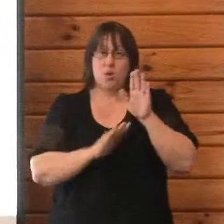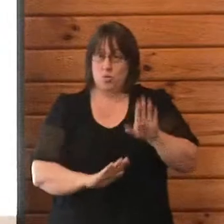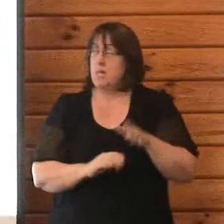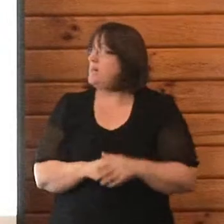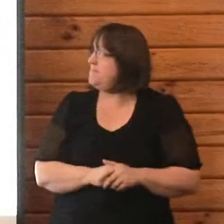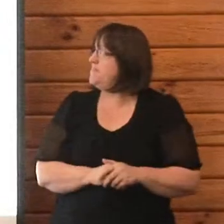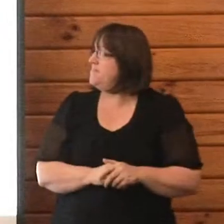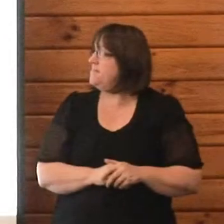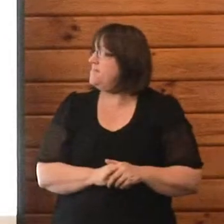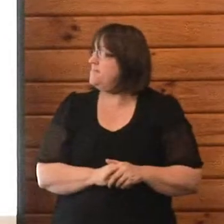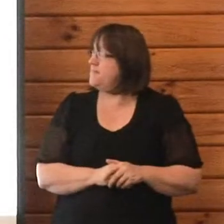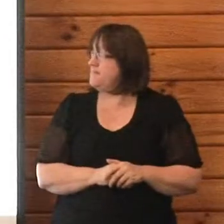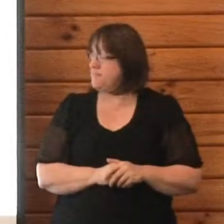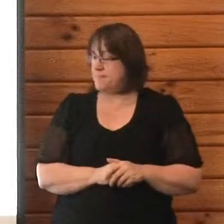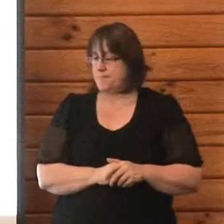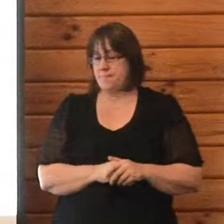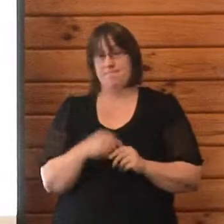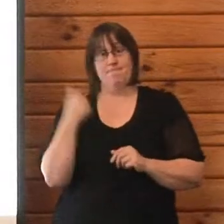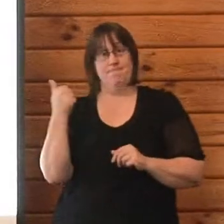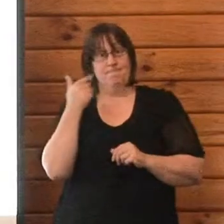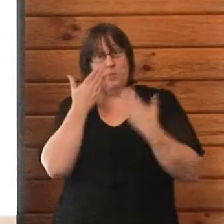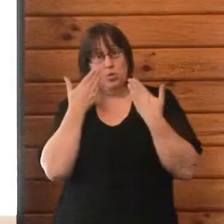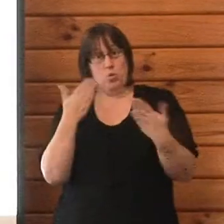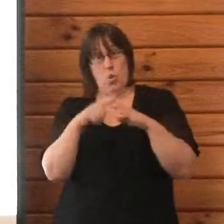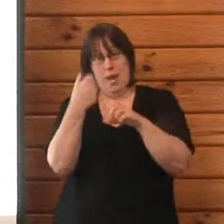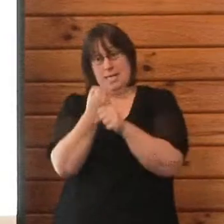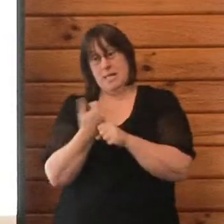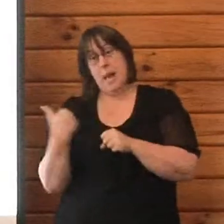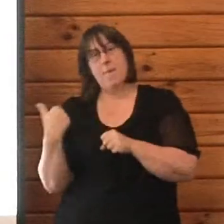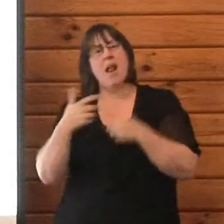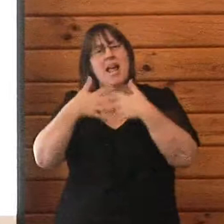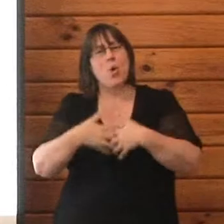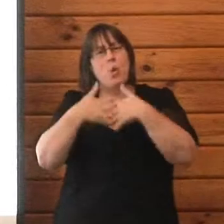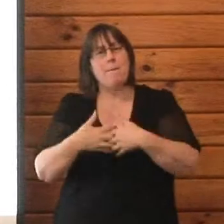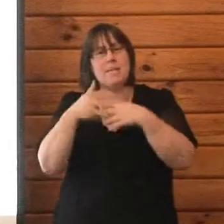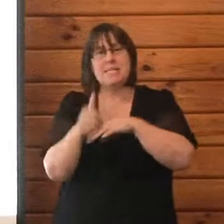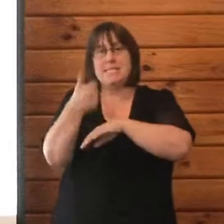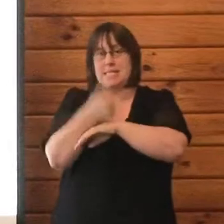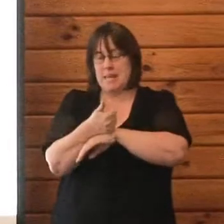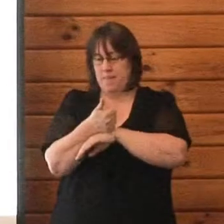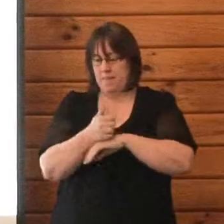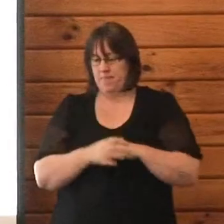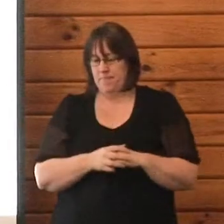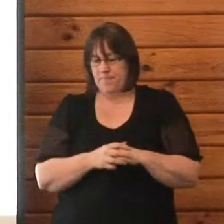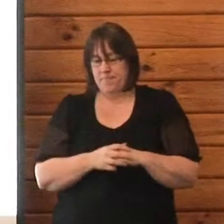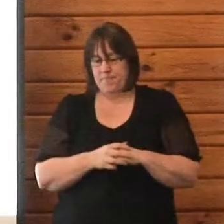Here's an example of some of our response equipment that we deployed at the time of the immediate